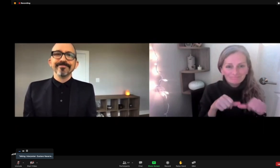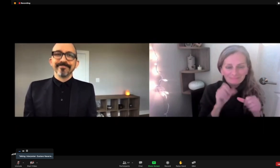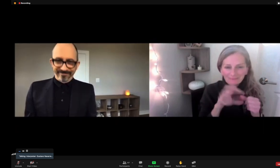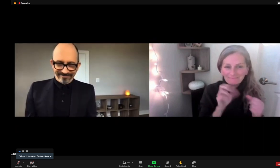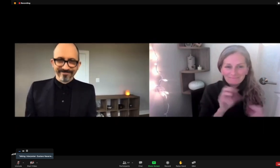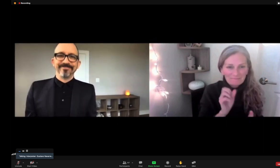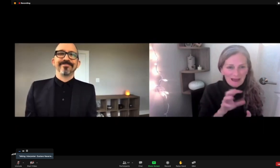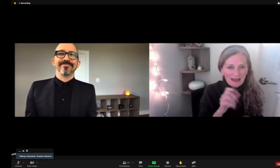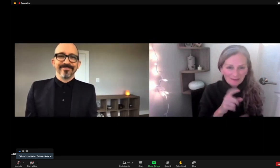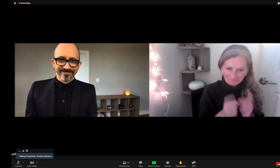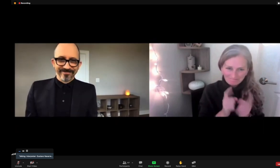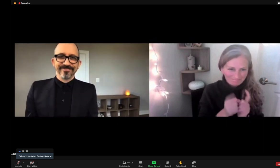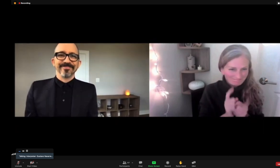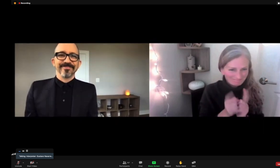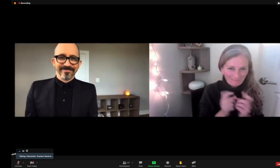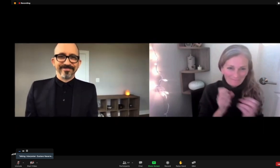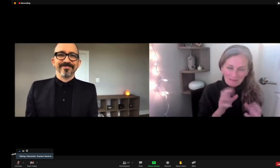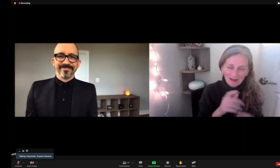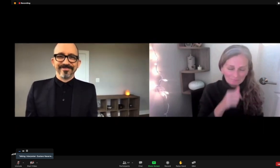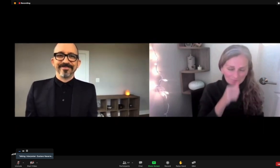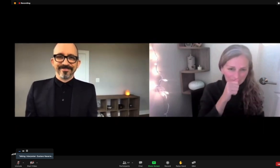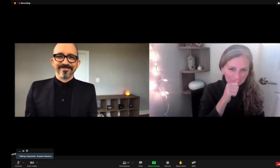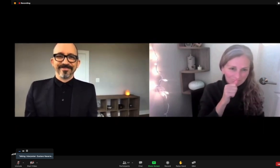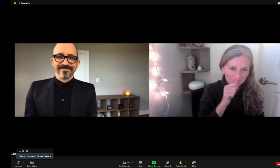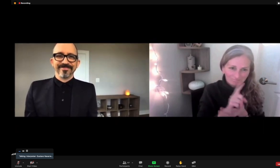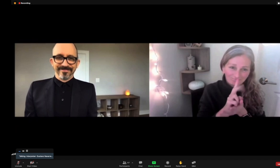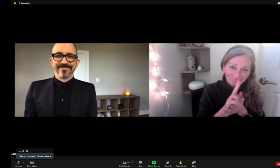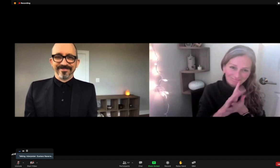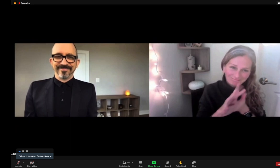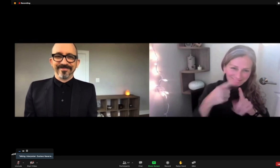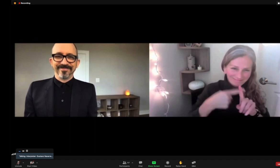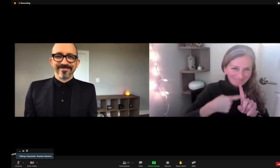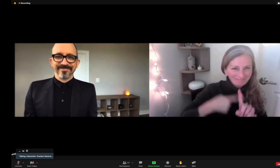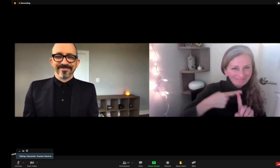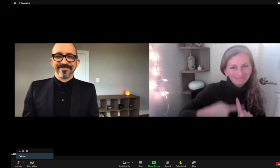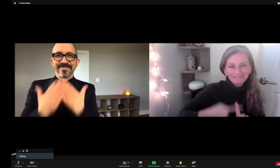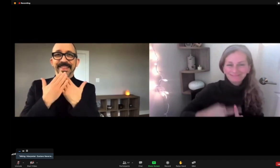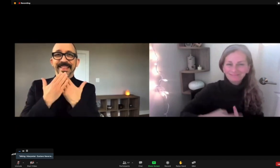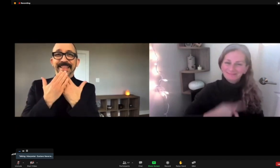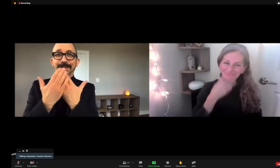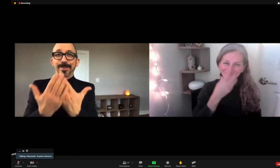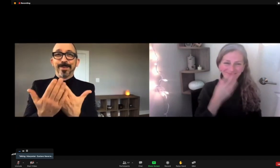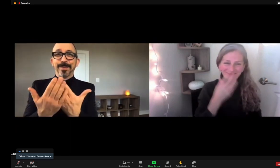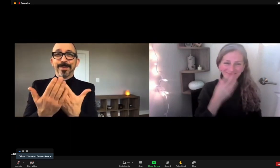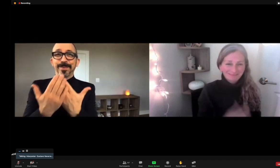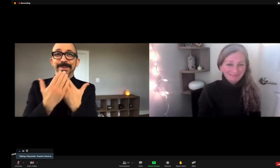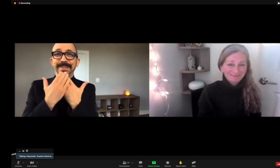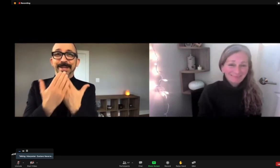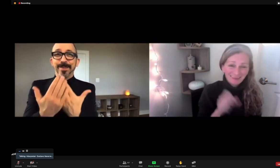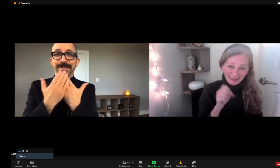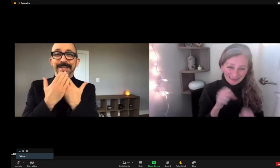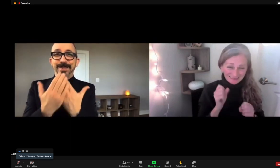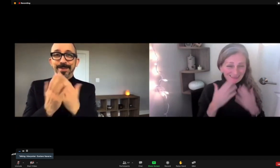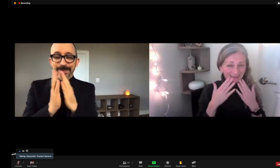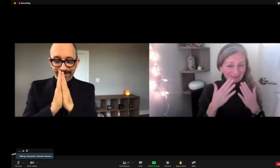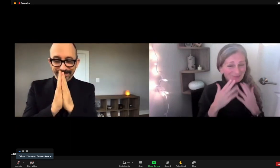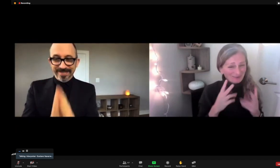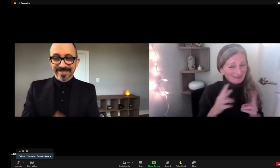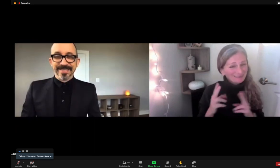especially with me giving so much input. It was months worth of work, but beautiful product. Thank